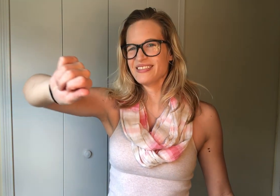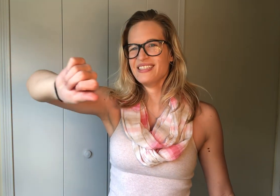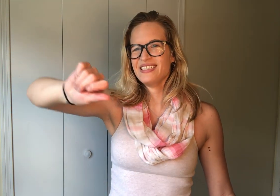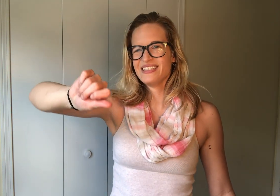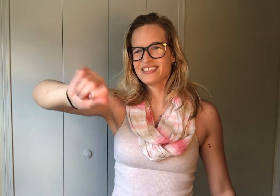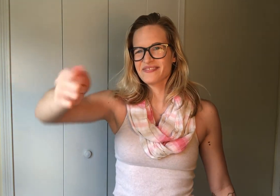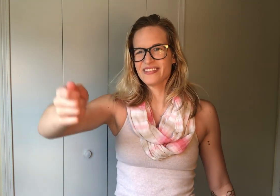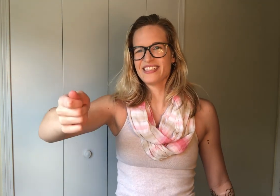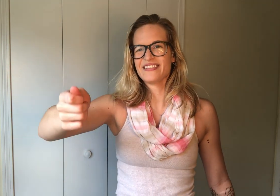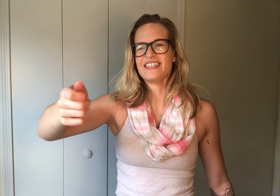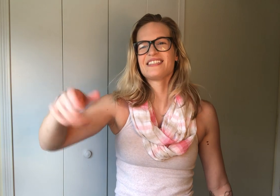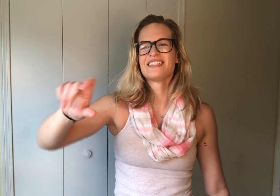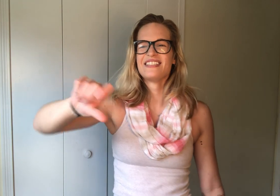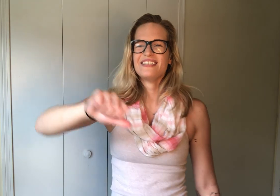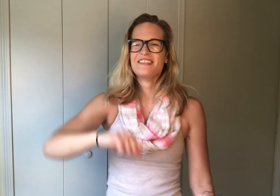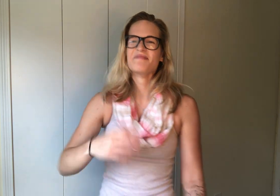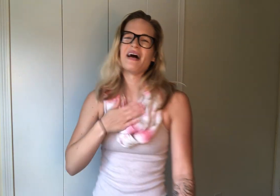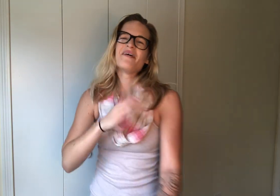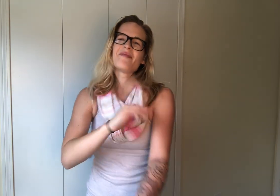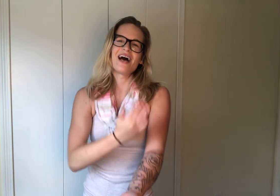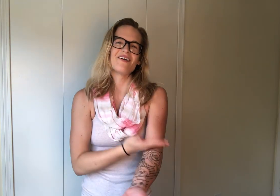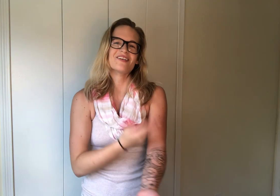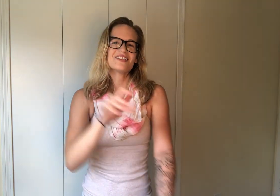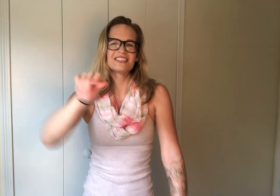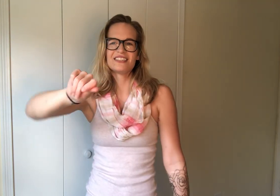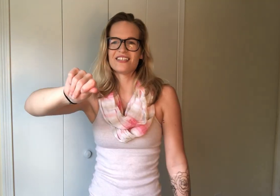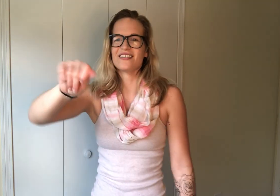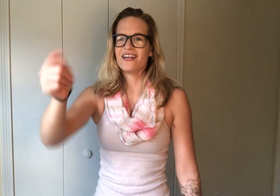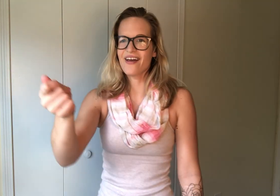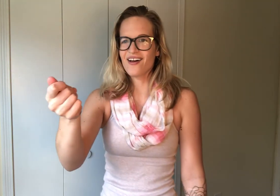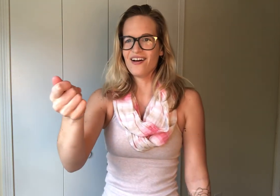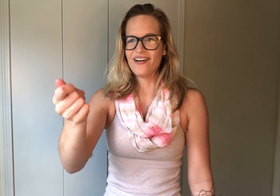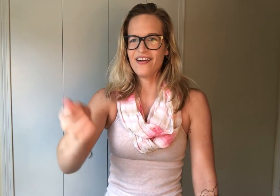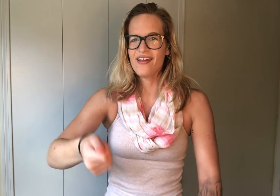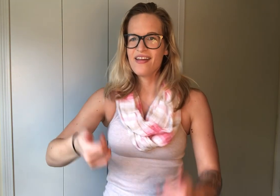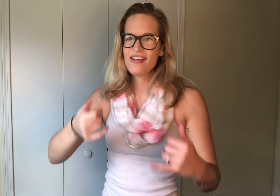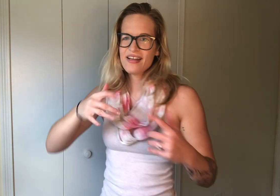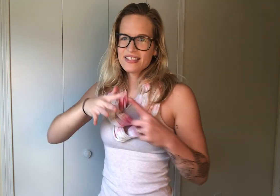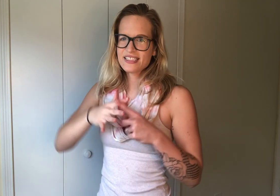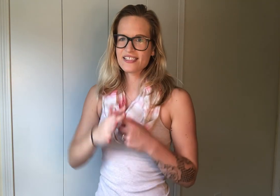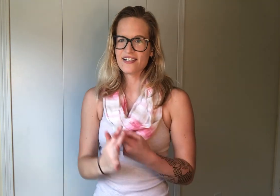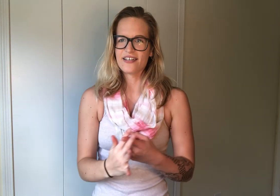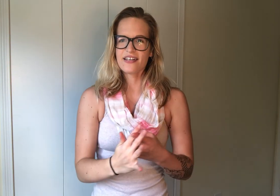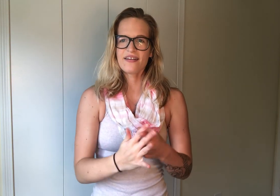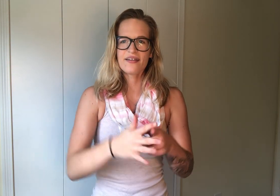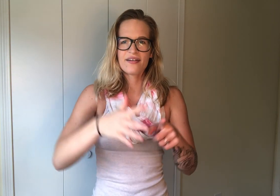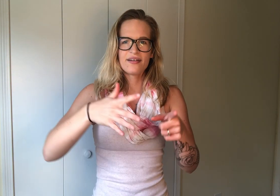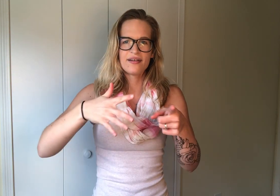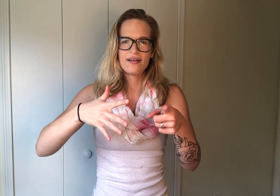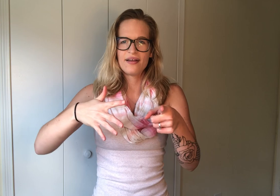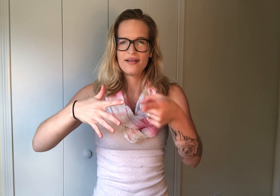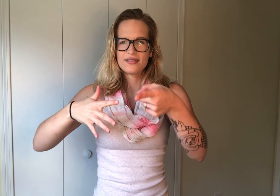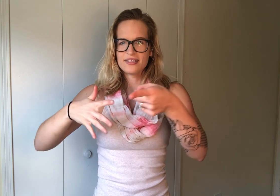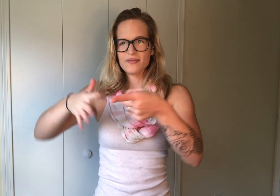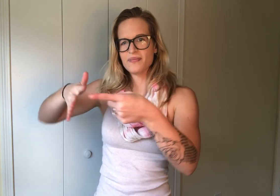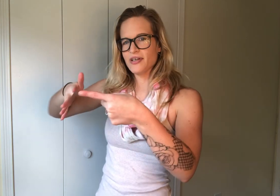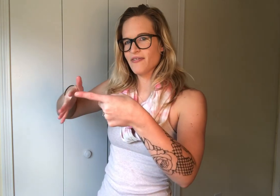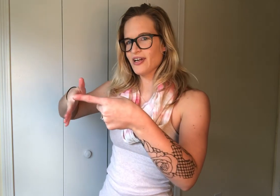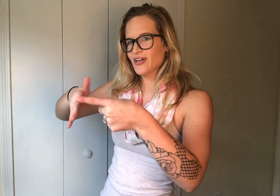so just flick your wrist, my power's turned on, starting, so put your finger